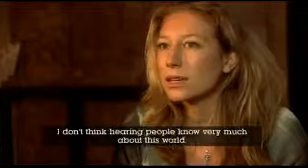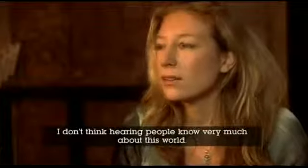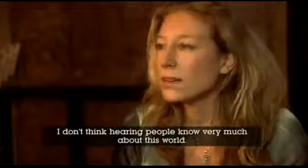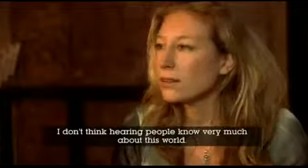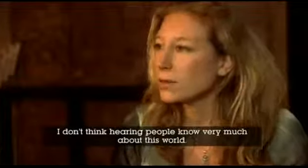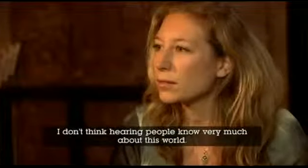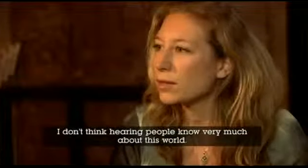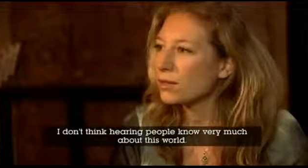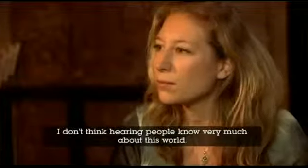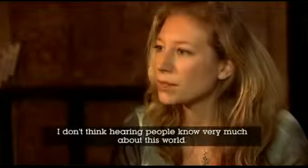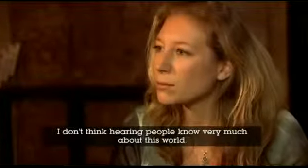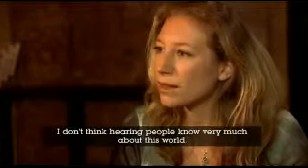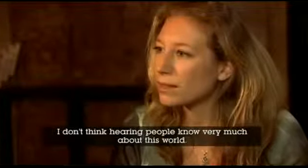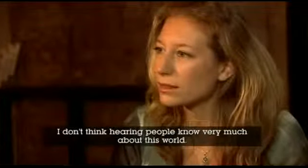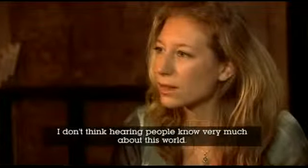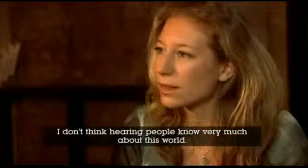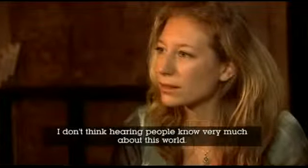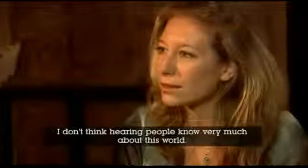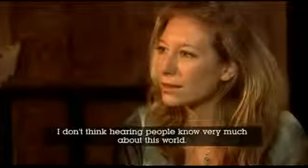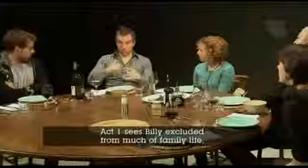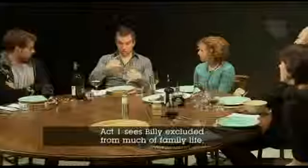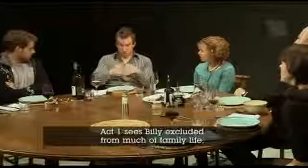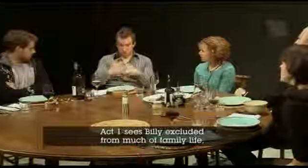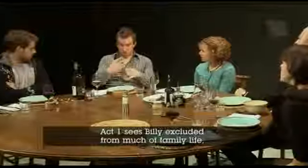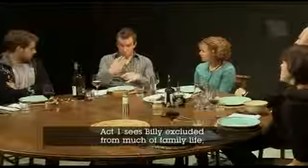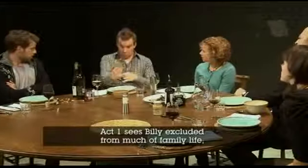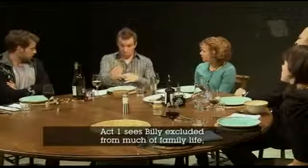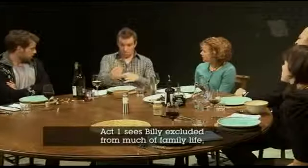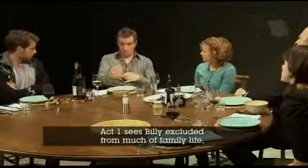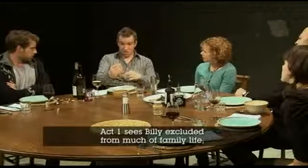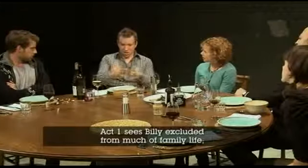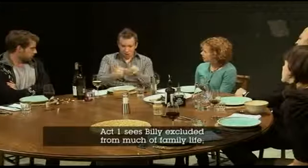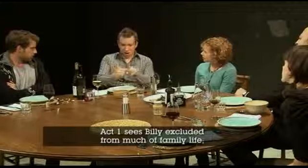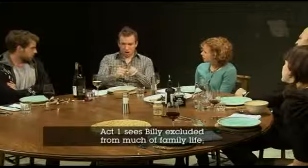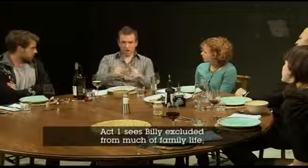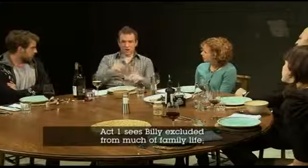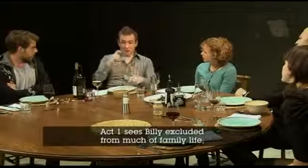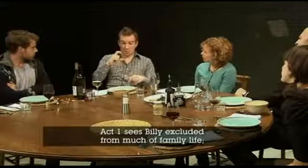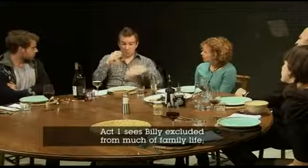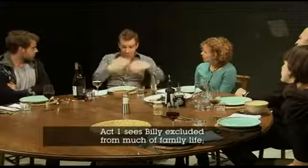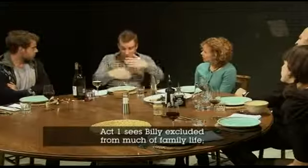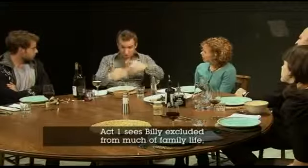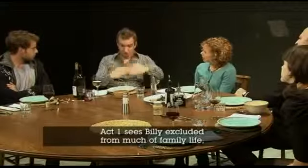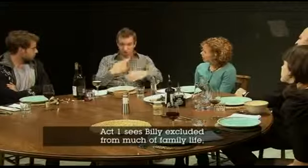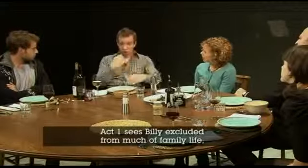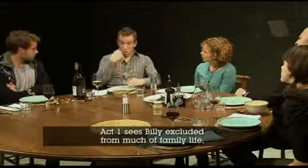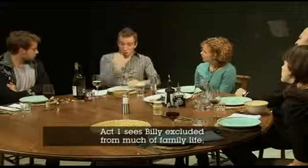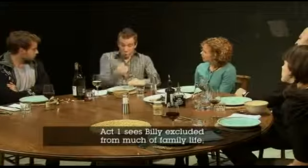I don't think hearing people know very much about this world. Act one says Billy excluded from much family